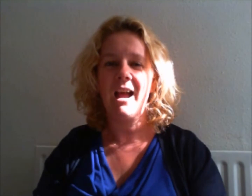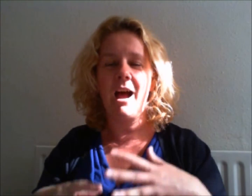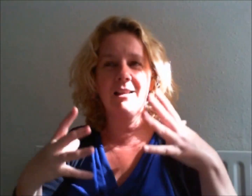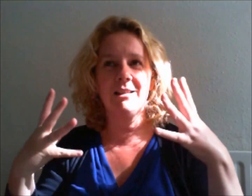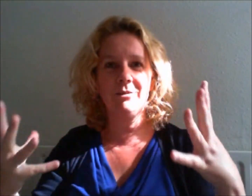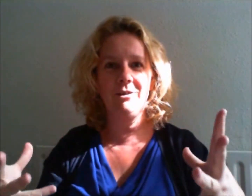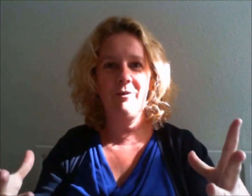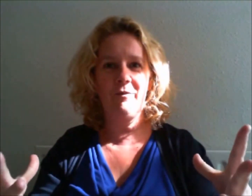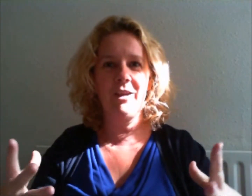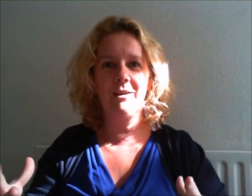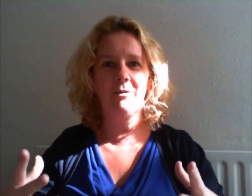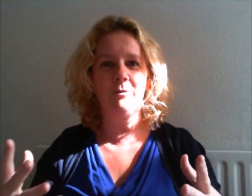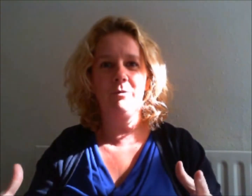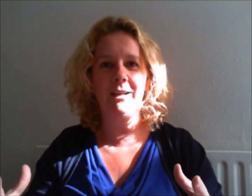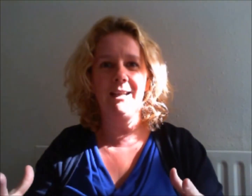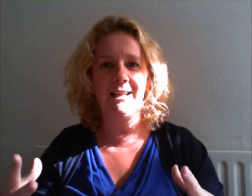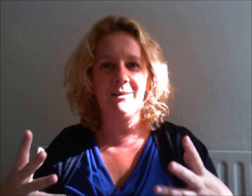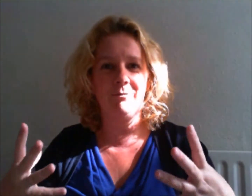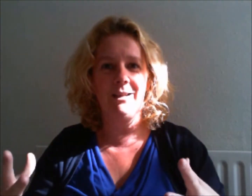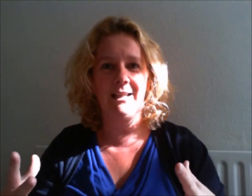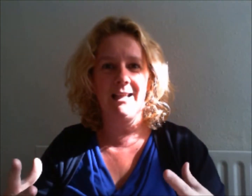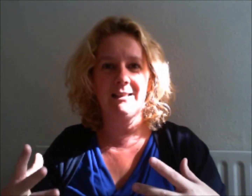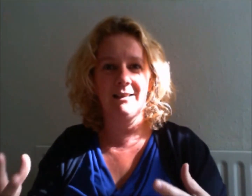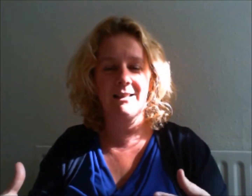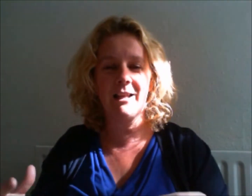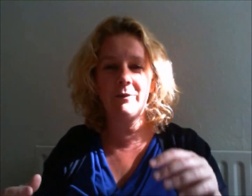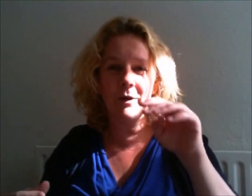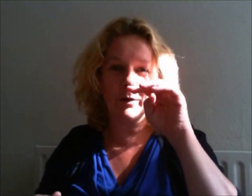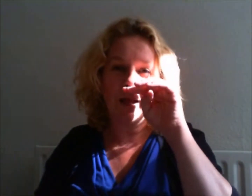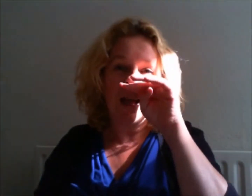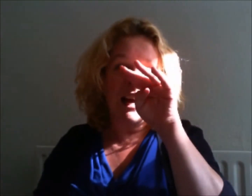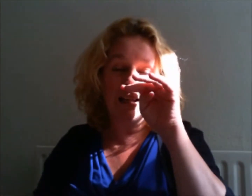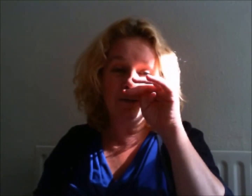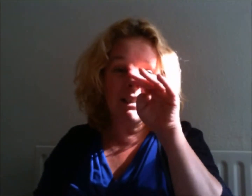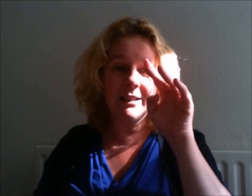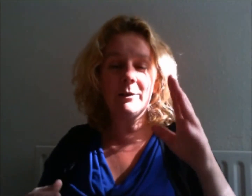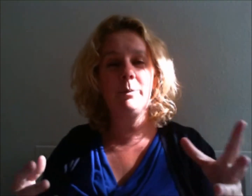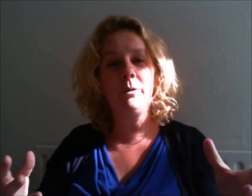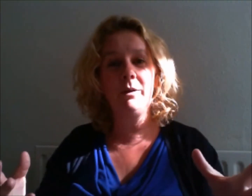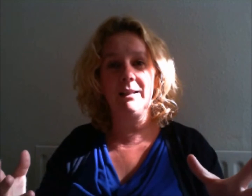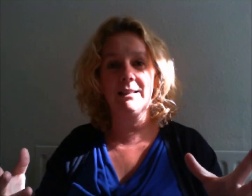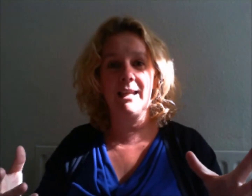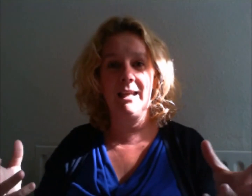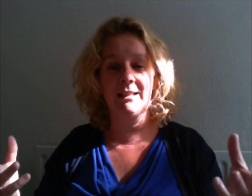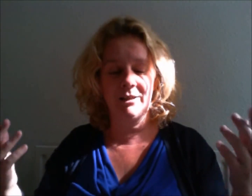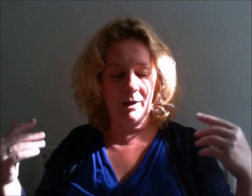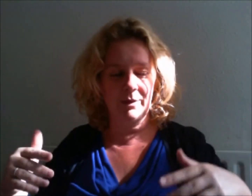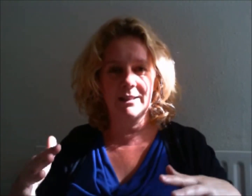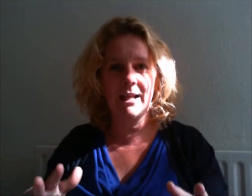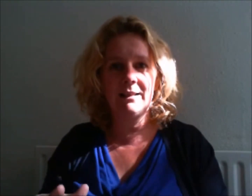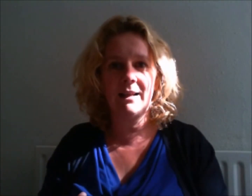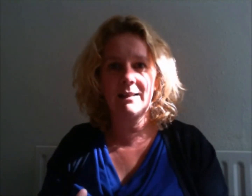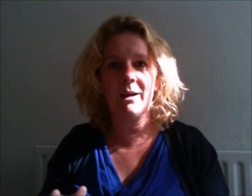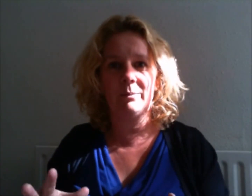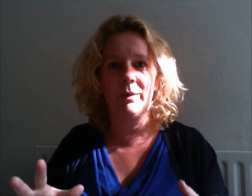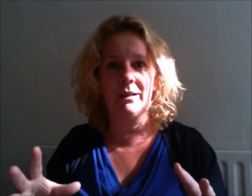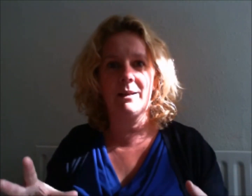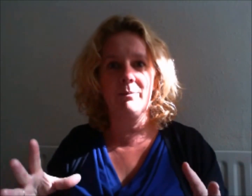until you feel really really successful. And a really good point is you know I'm going to stay sat down because I'm